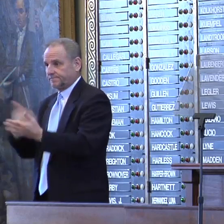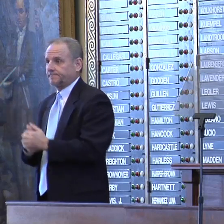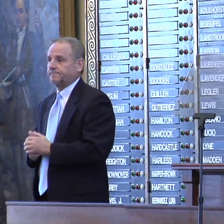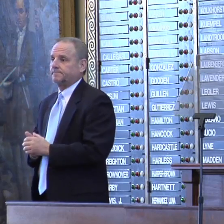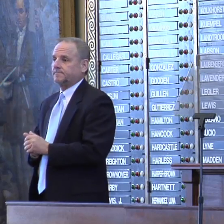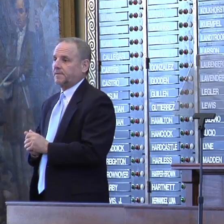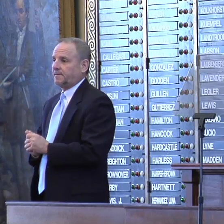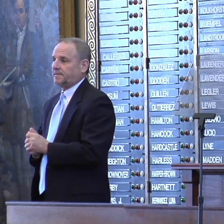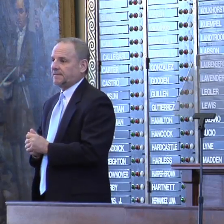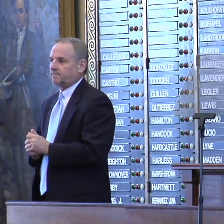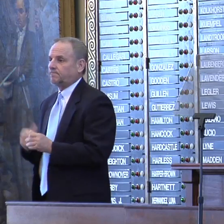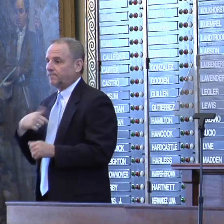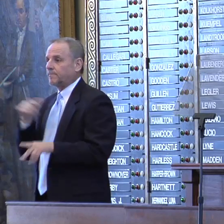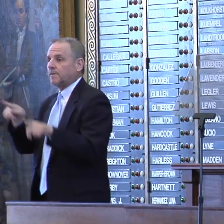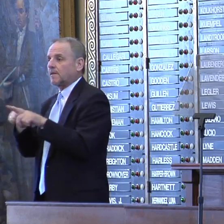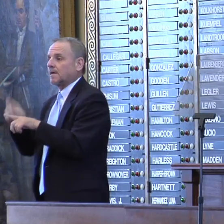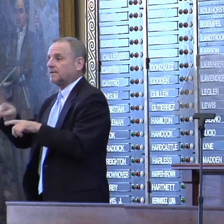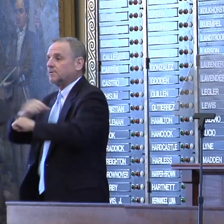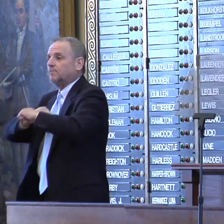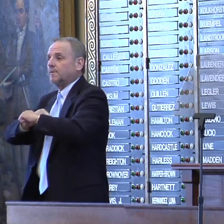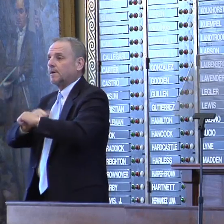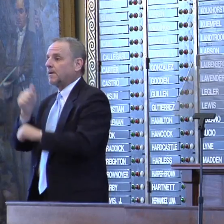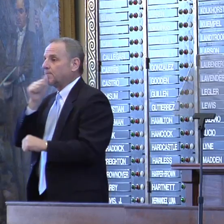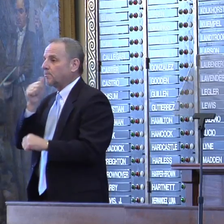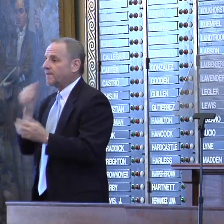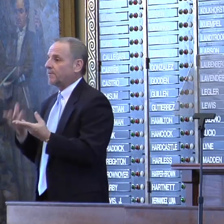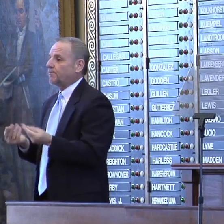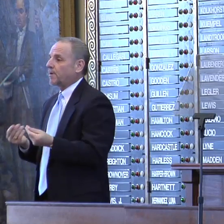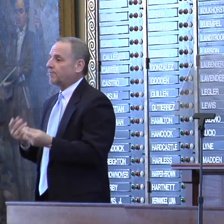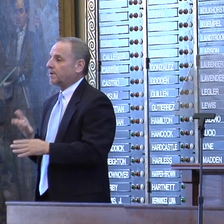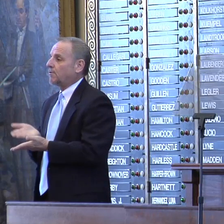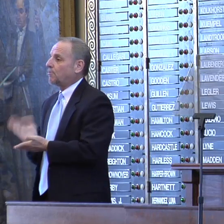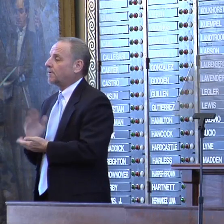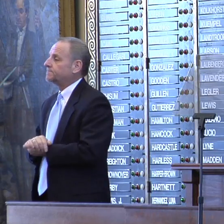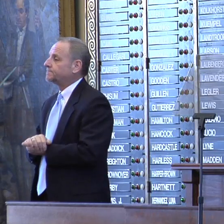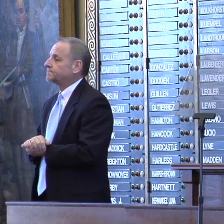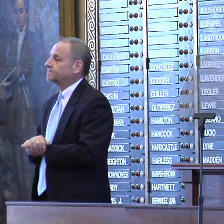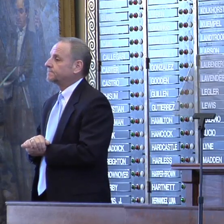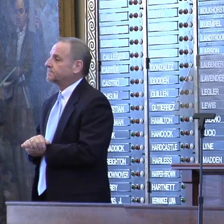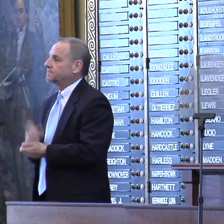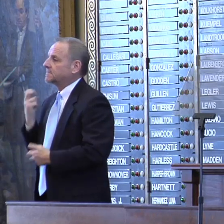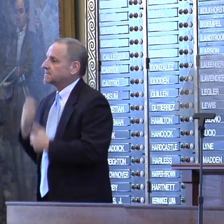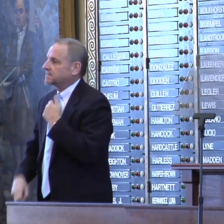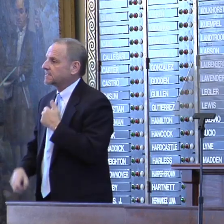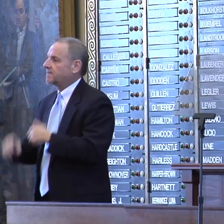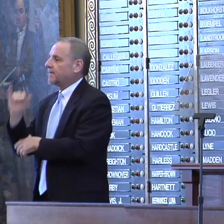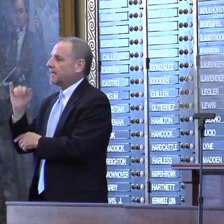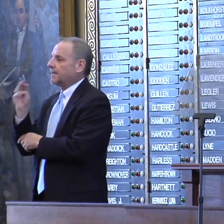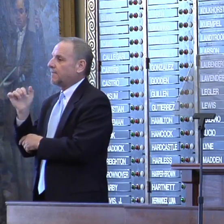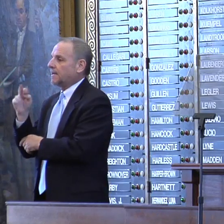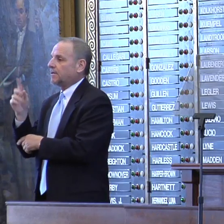need to protect private property rights, tougher eminent domain